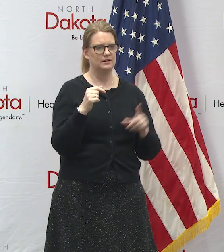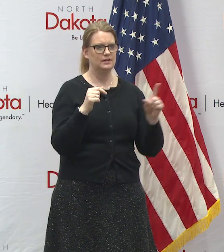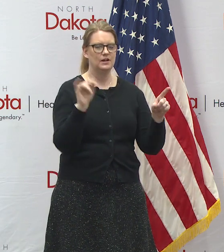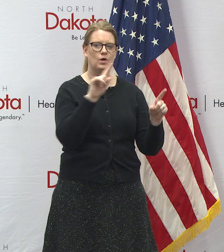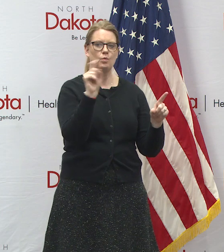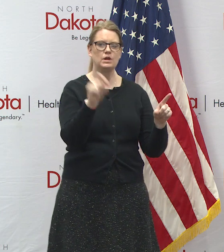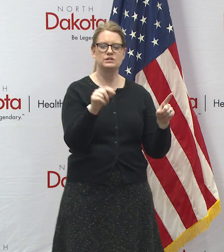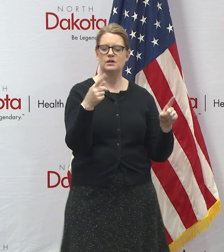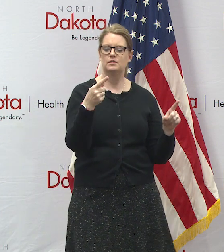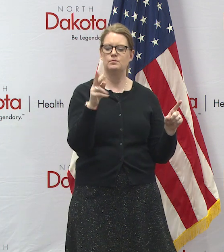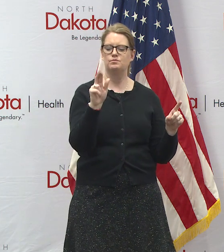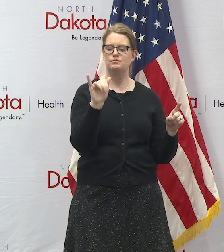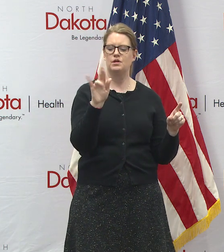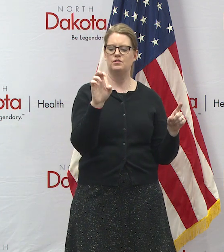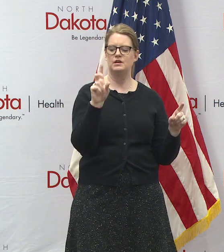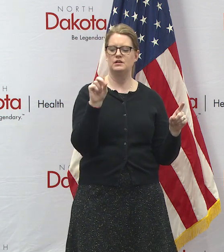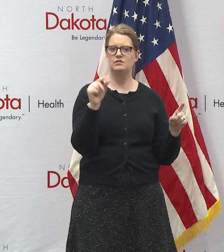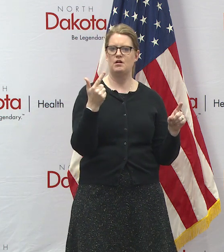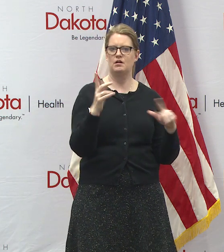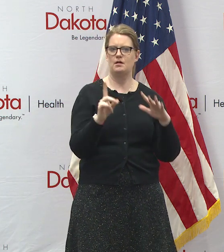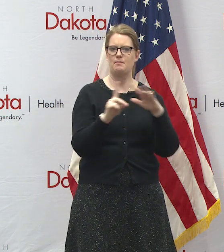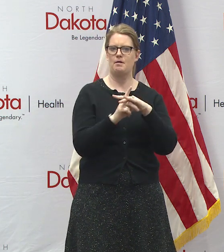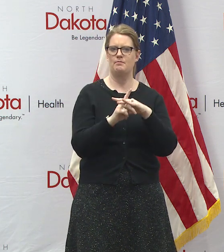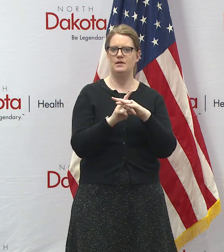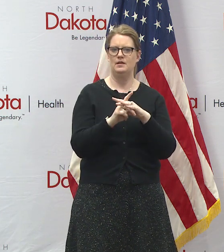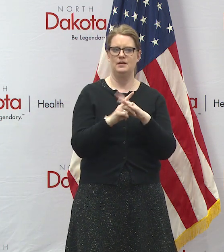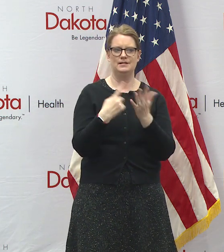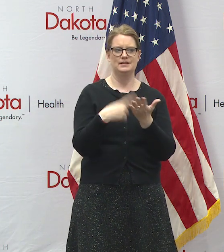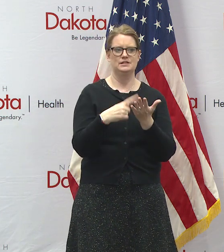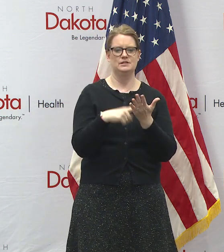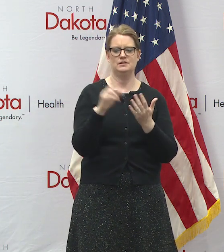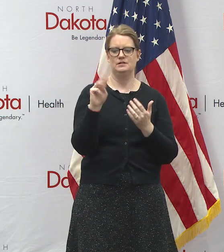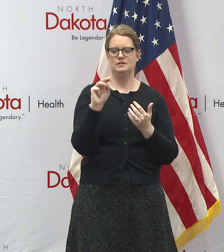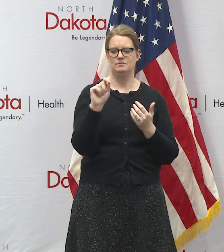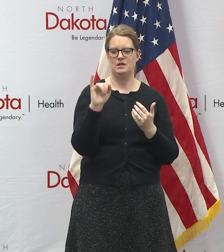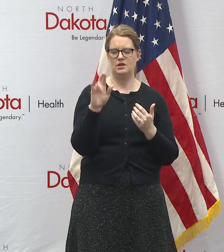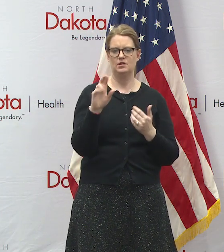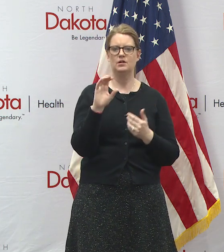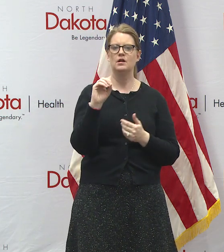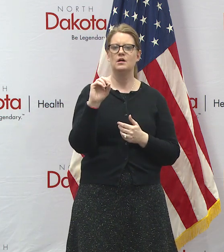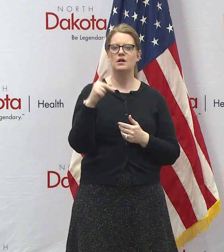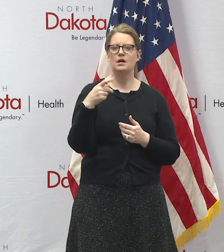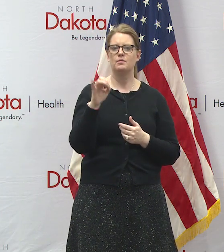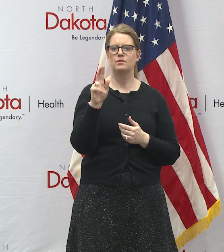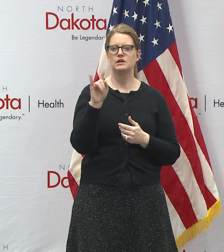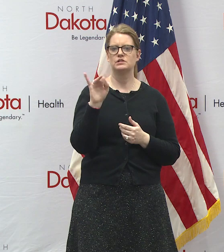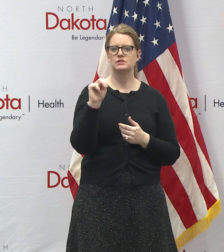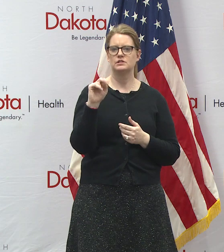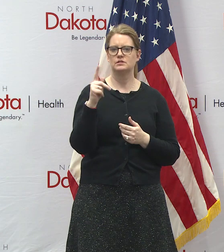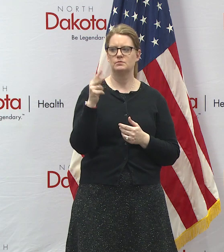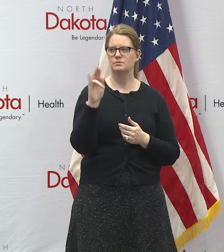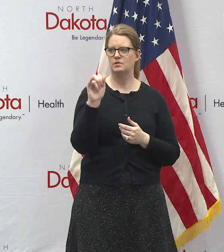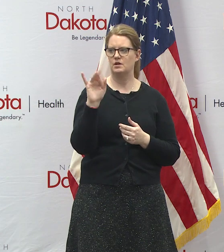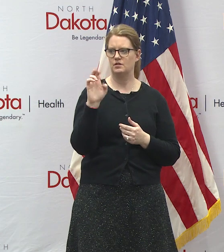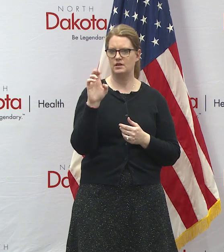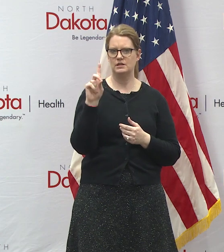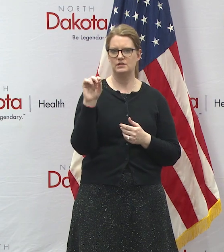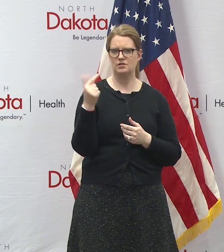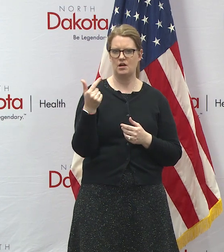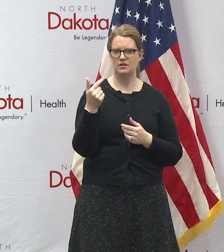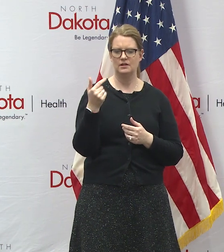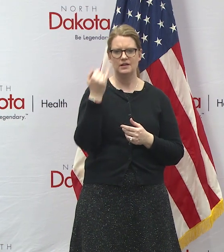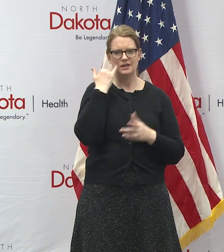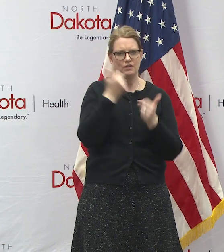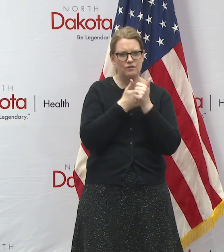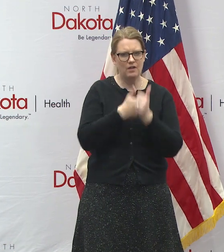question is did prairie dog come up in the in the conversation with the mayor so operation prairie dog is one of those last buckets to fill if you follow